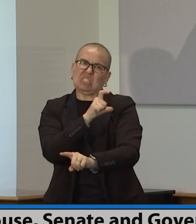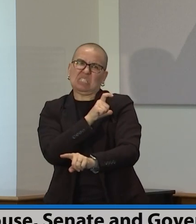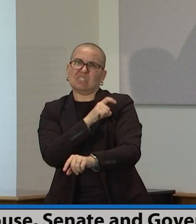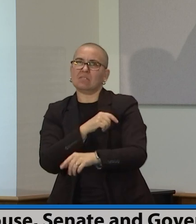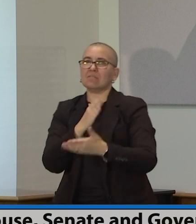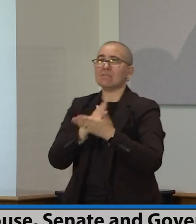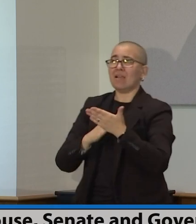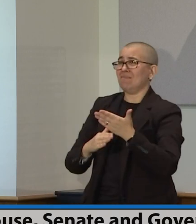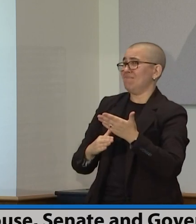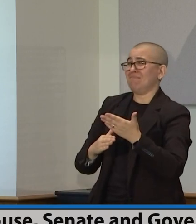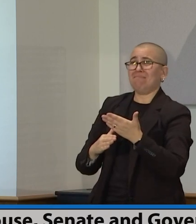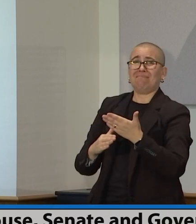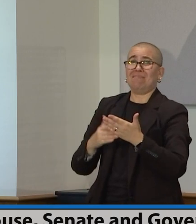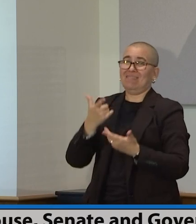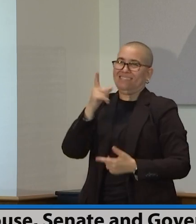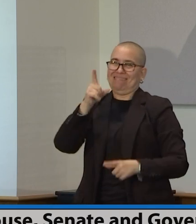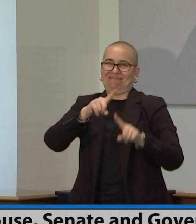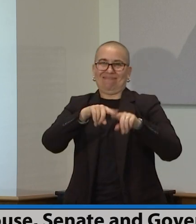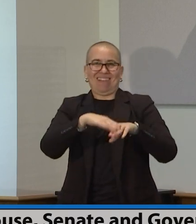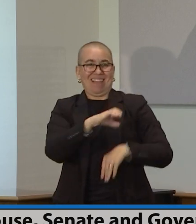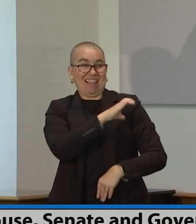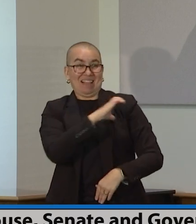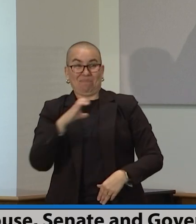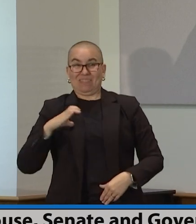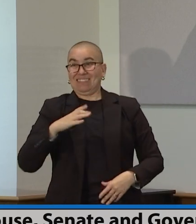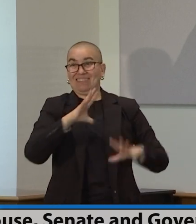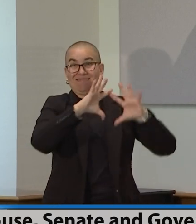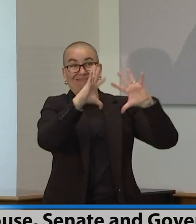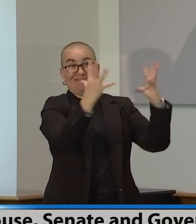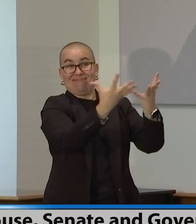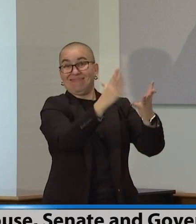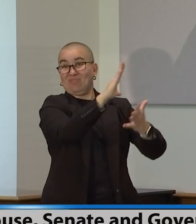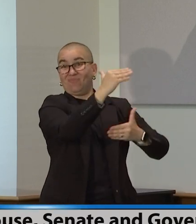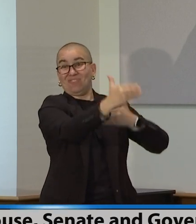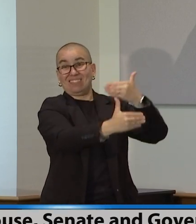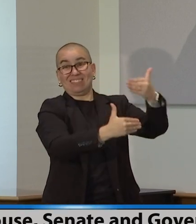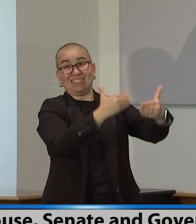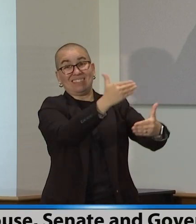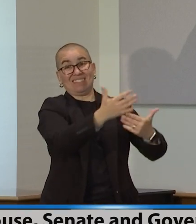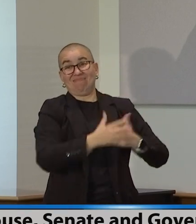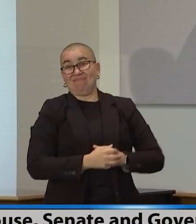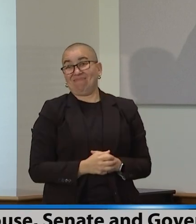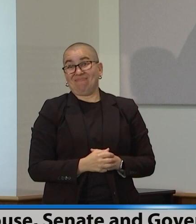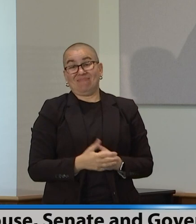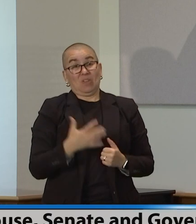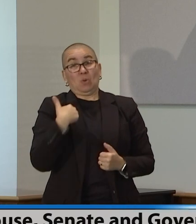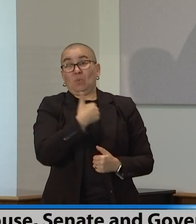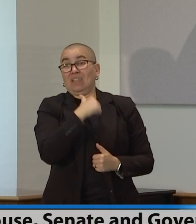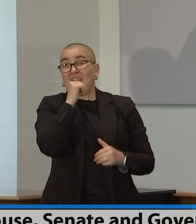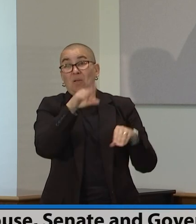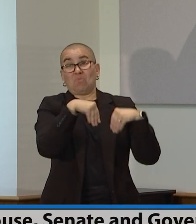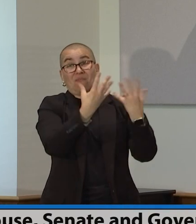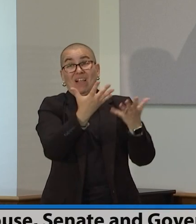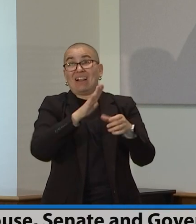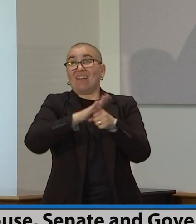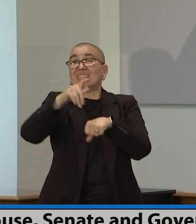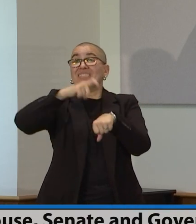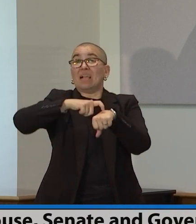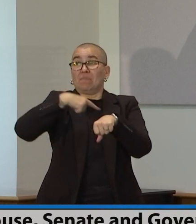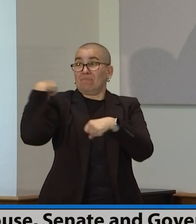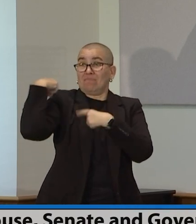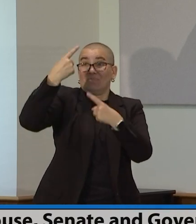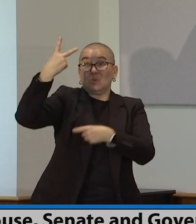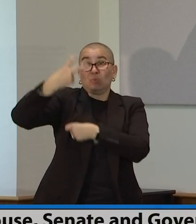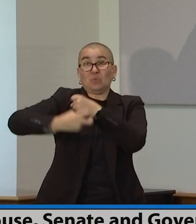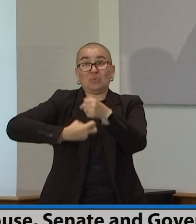they're supposed to do. The two sides really, we didn't give them enough time two years ago, but it just, it's just the way it was, but they have